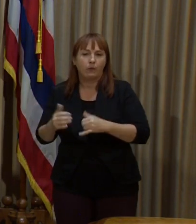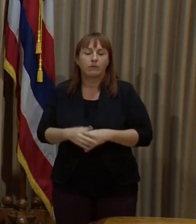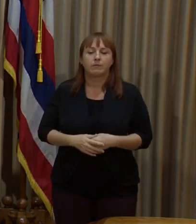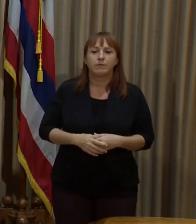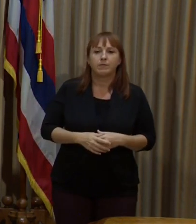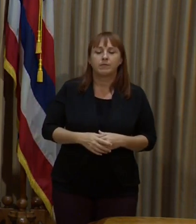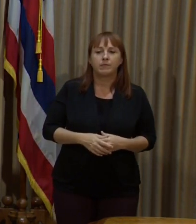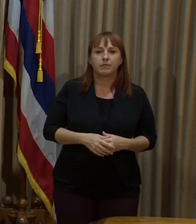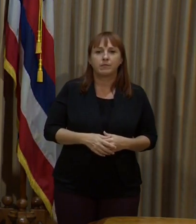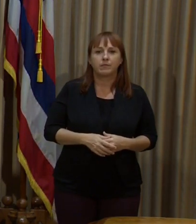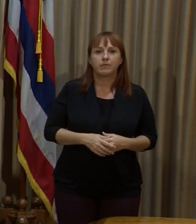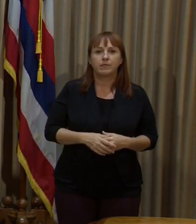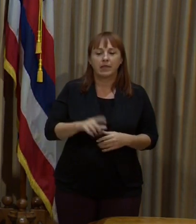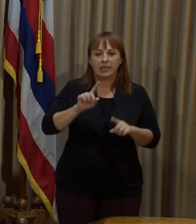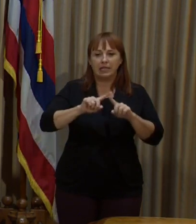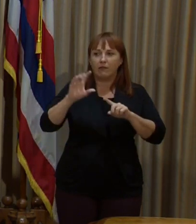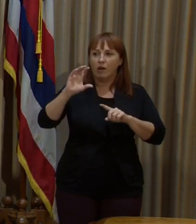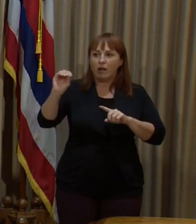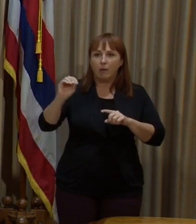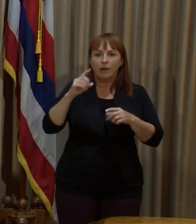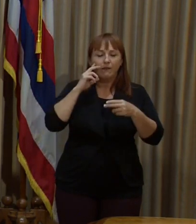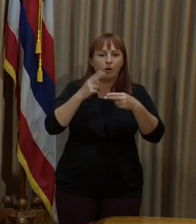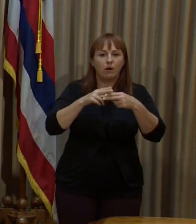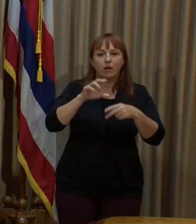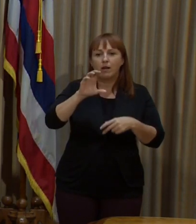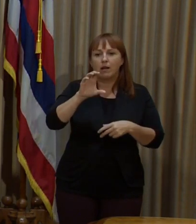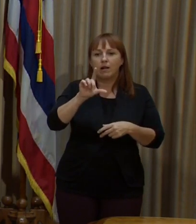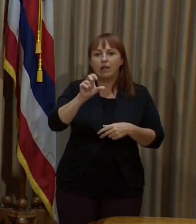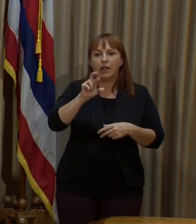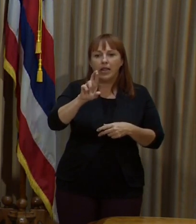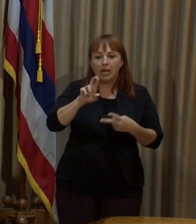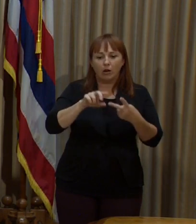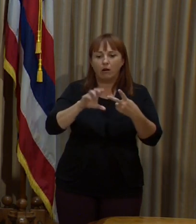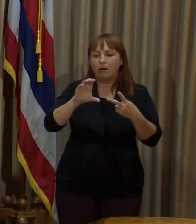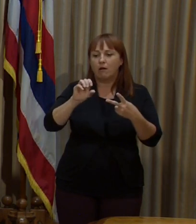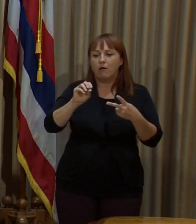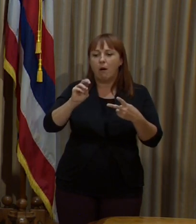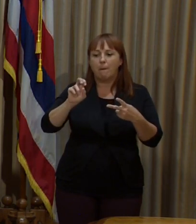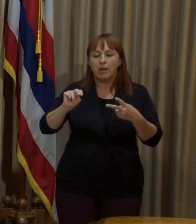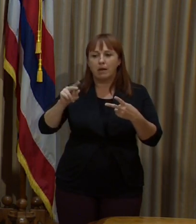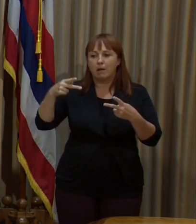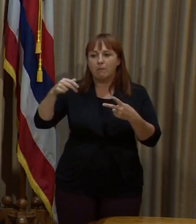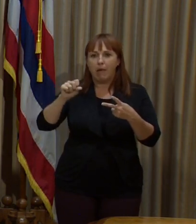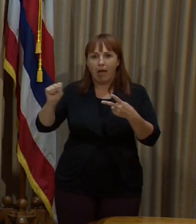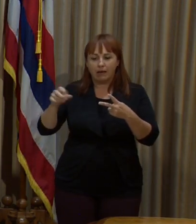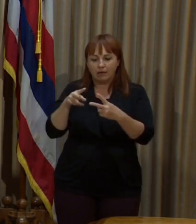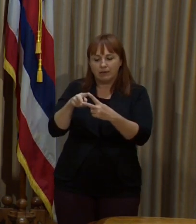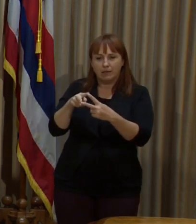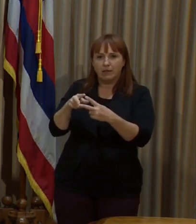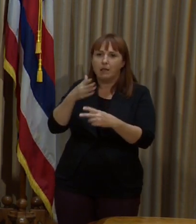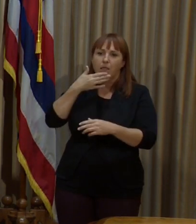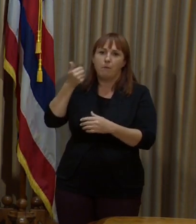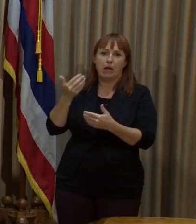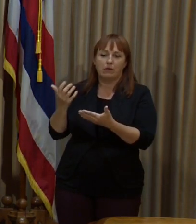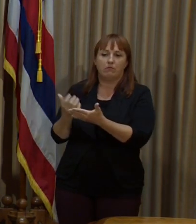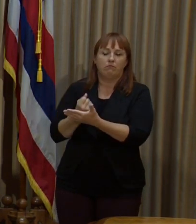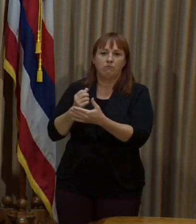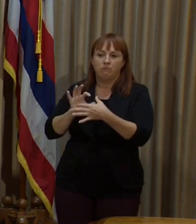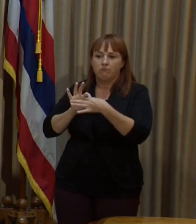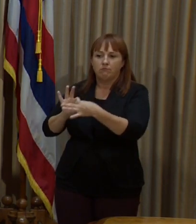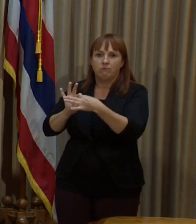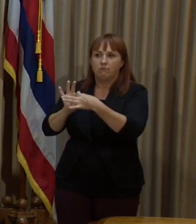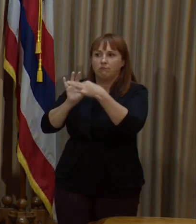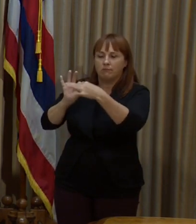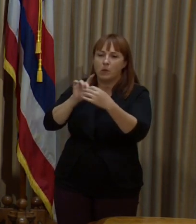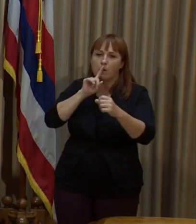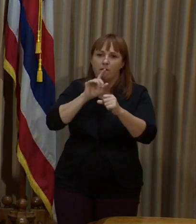know, working with companies like Common Pass and Clear, we believe is the quickest way to be able to